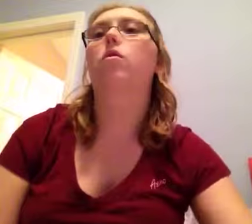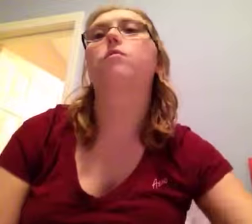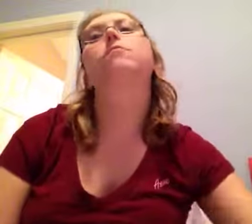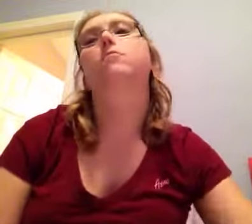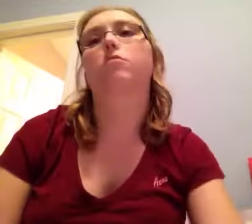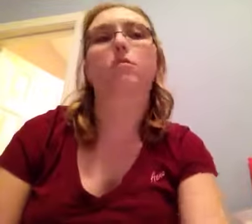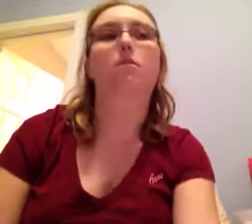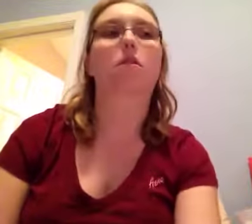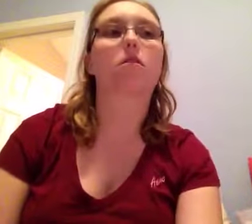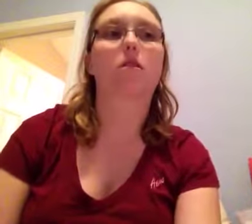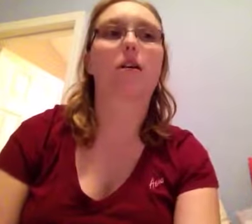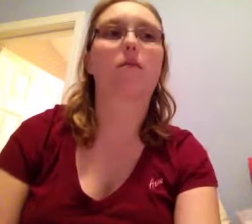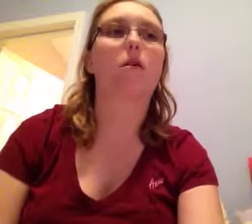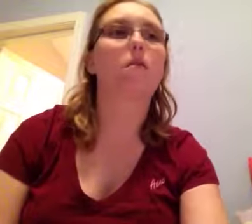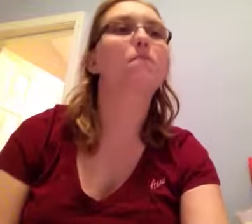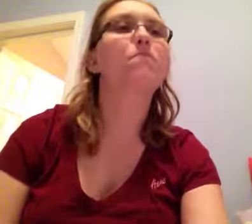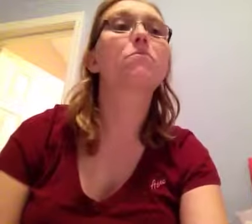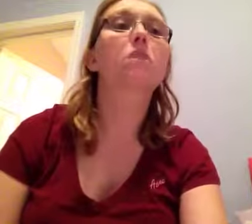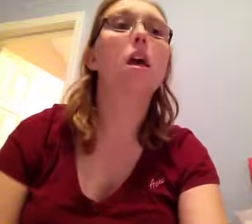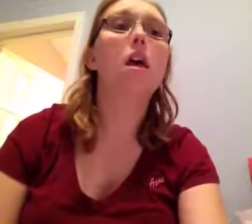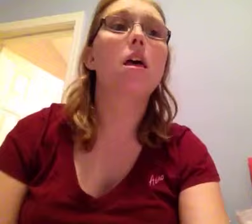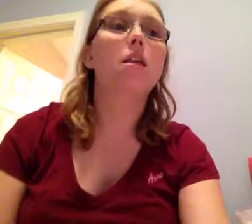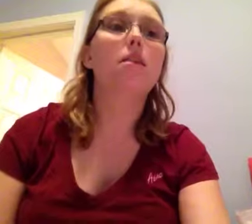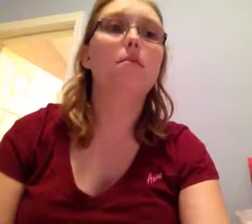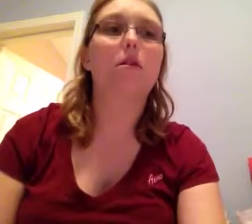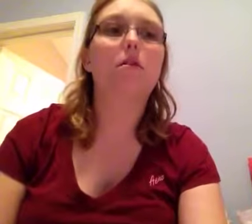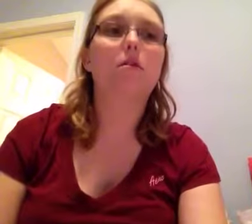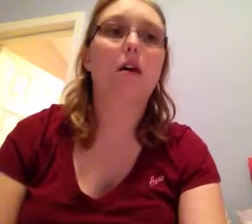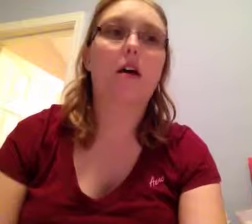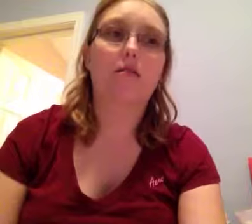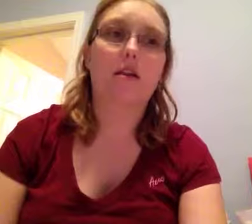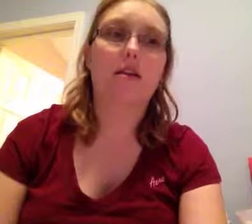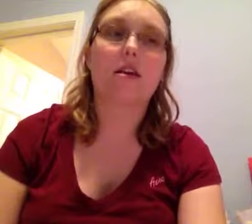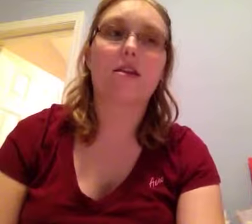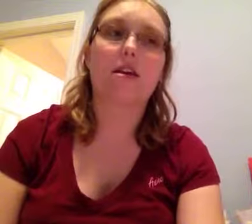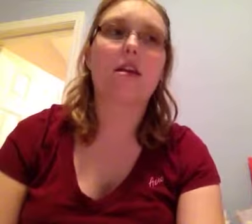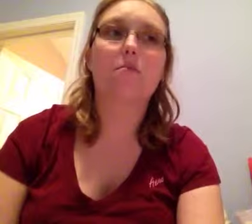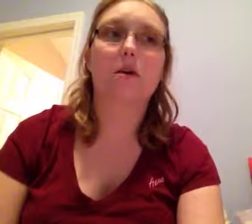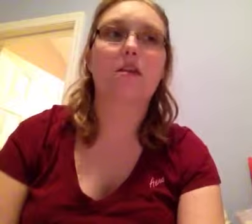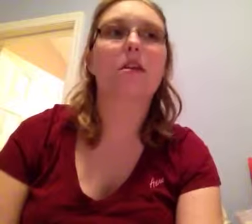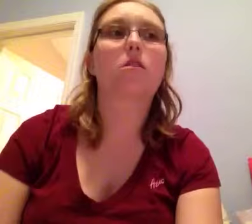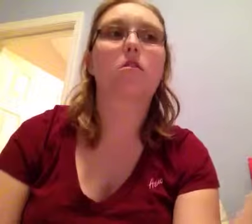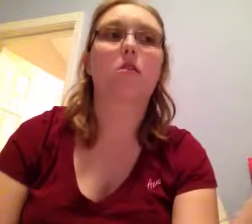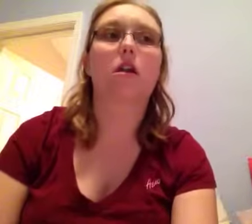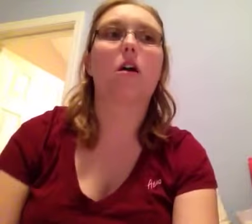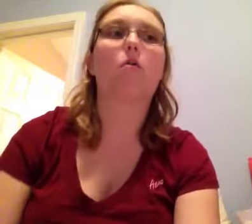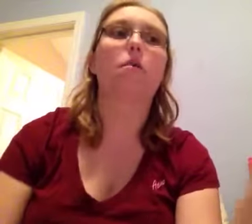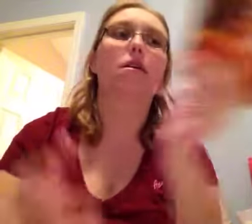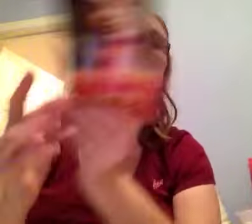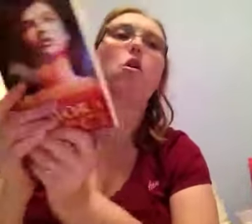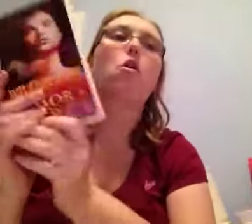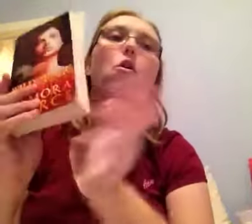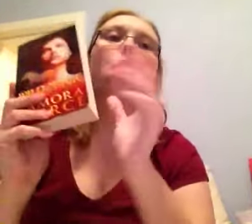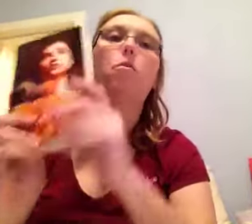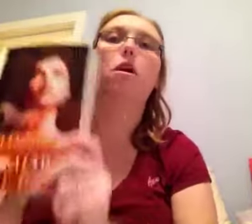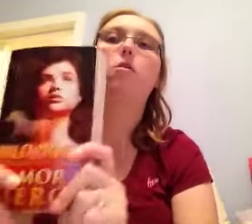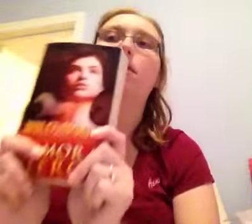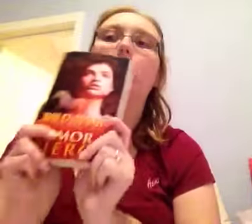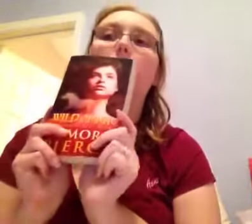through my book, although I have one. So, the books I read this month, I started out with Wild Magic